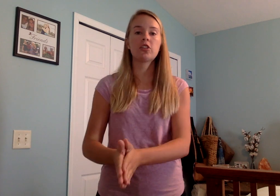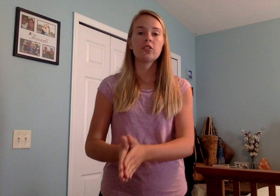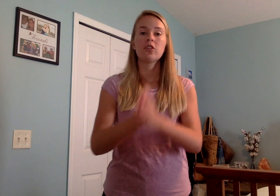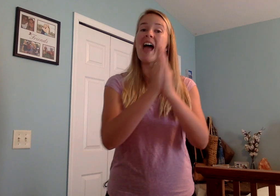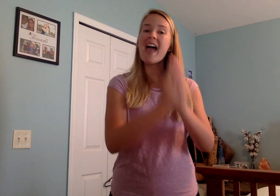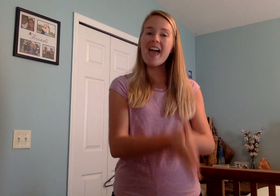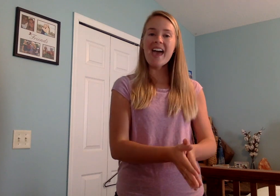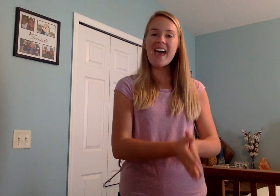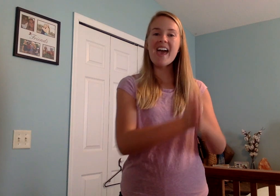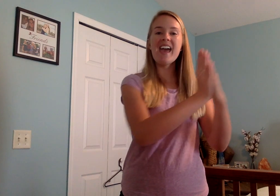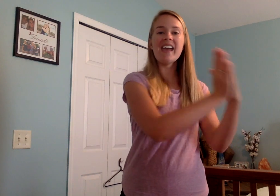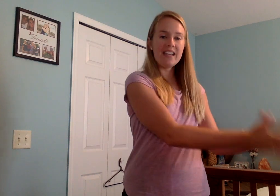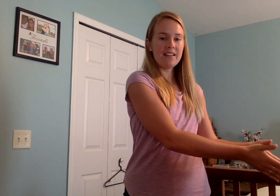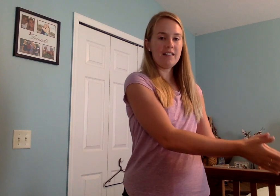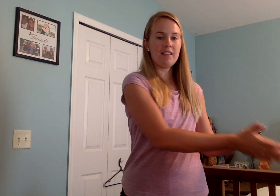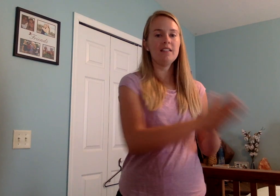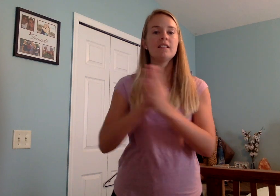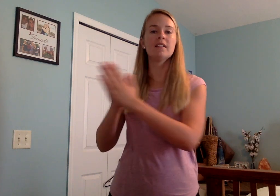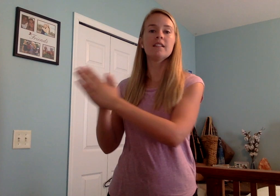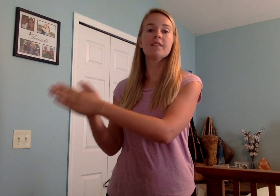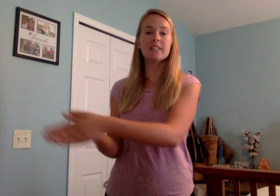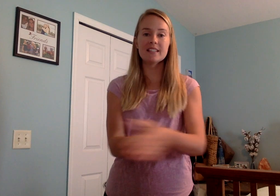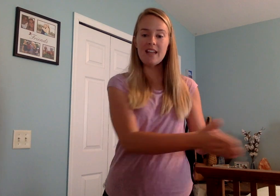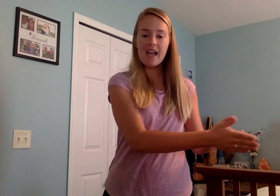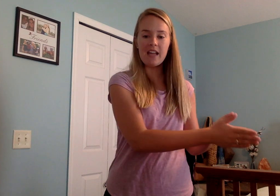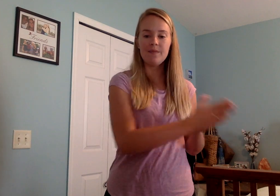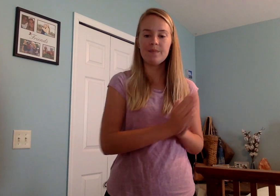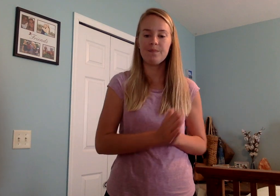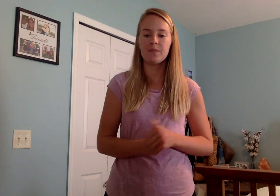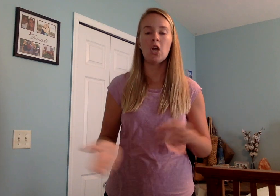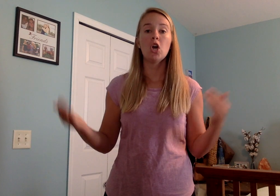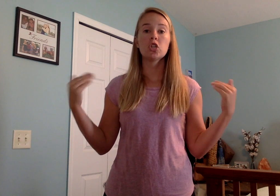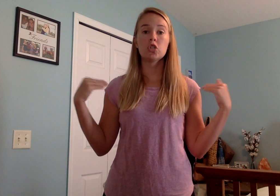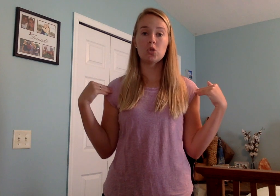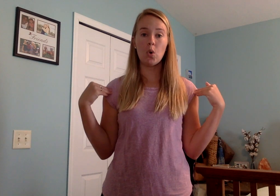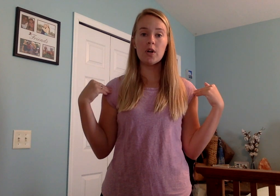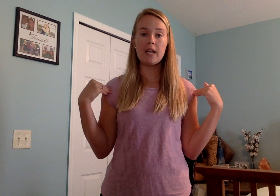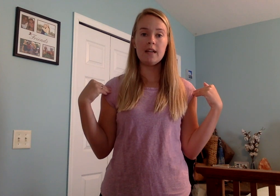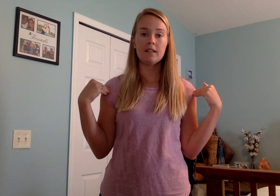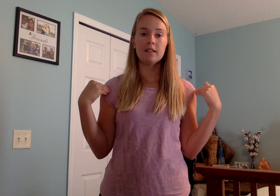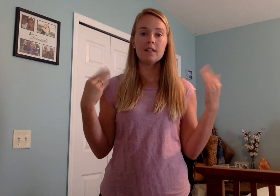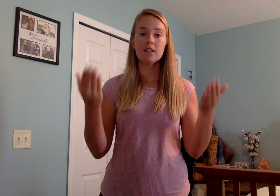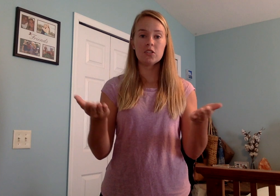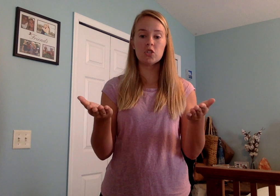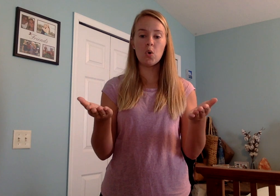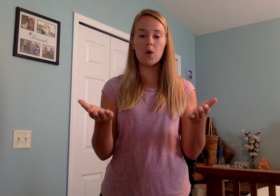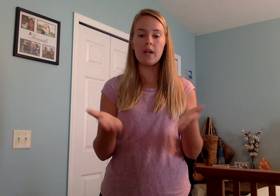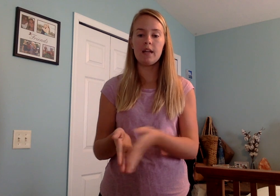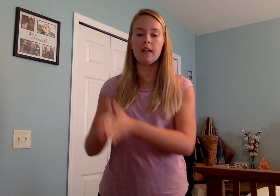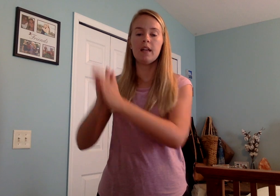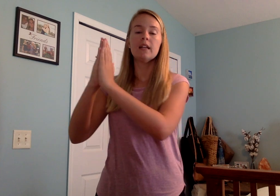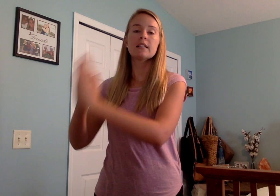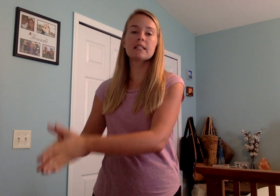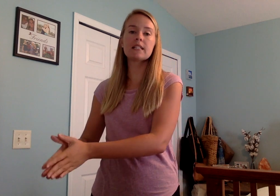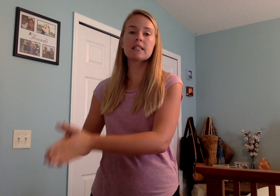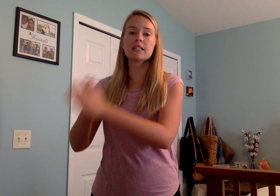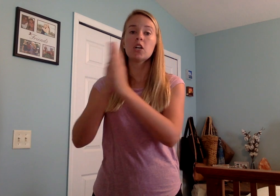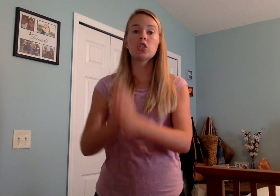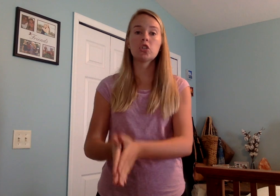Stain. Stain. Stain. story, story, s-t